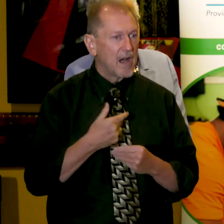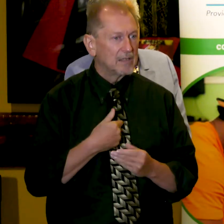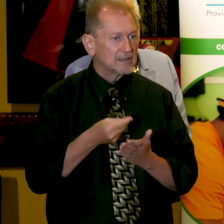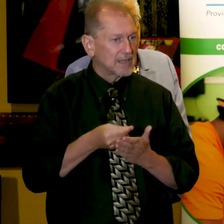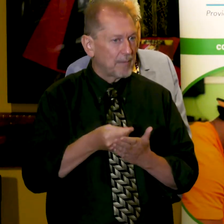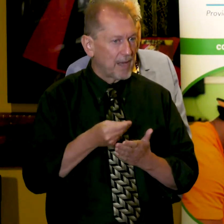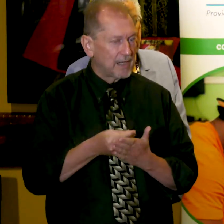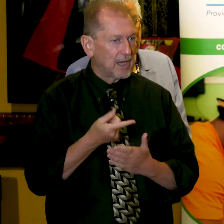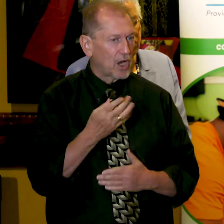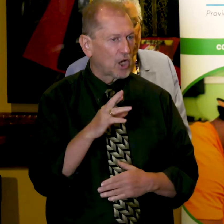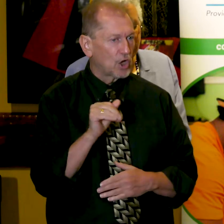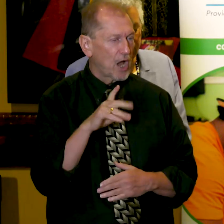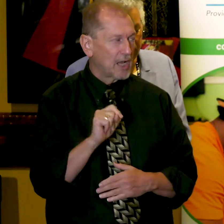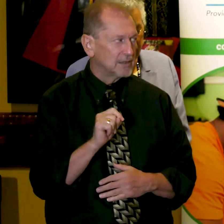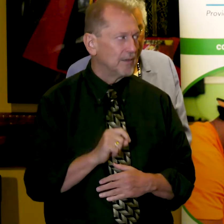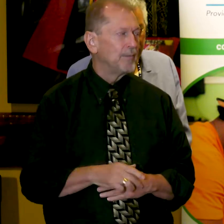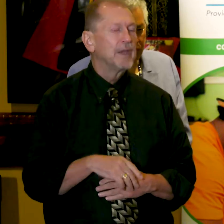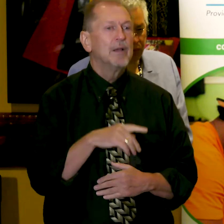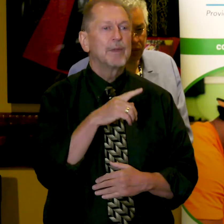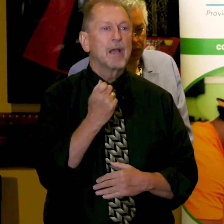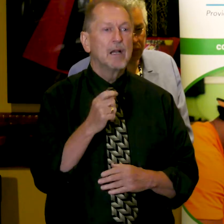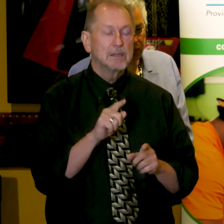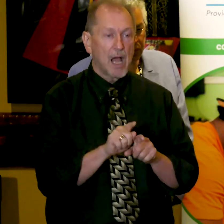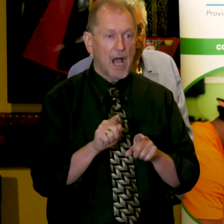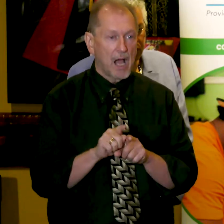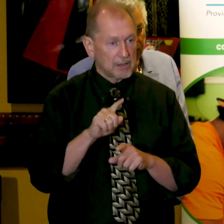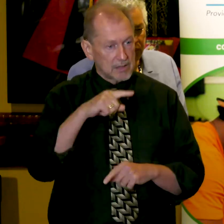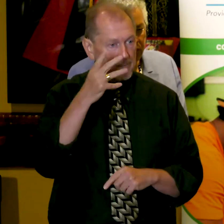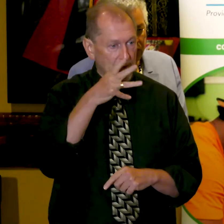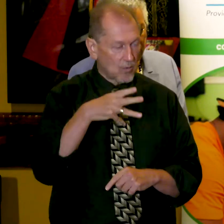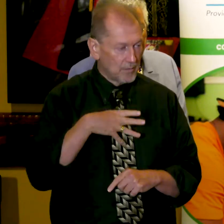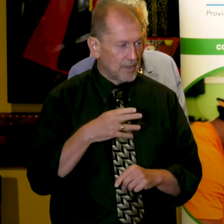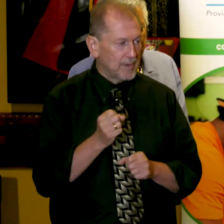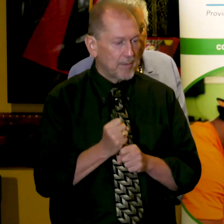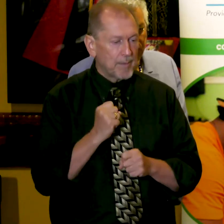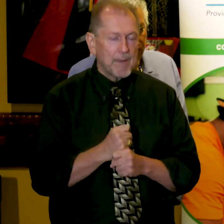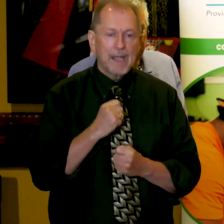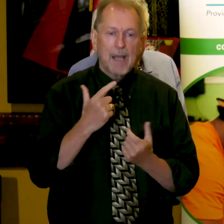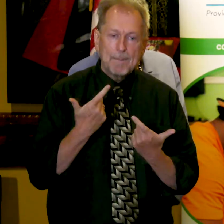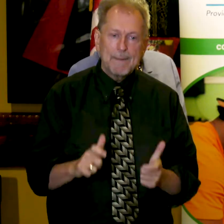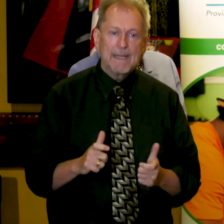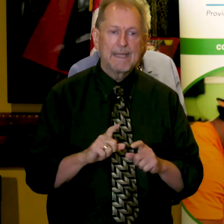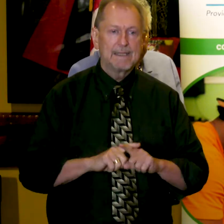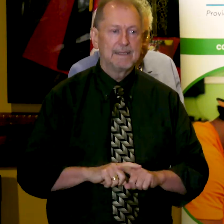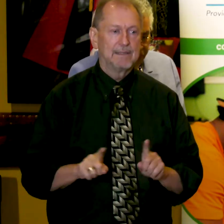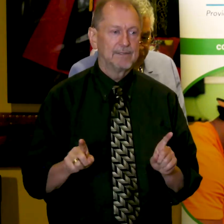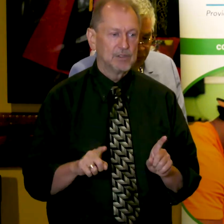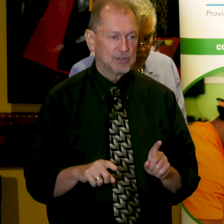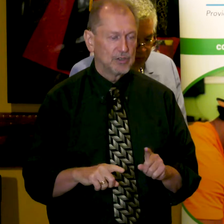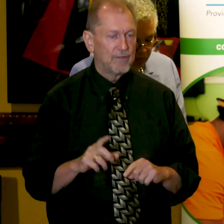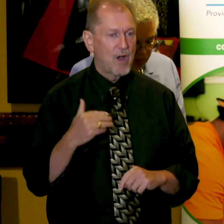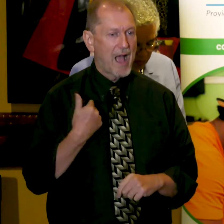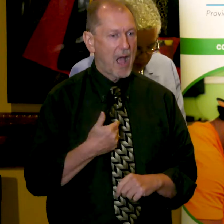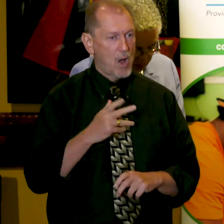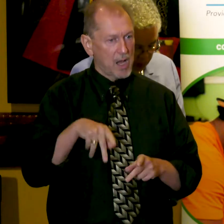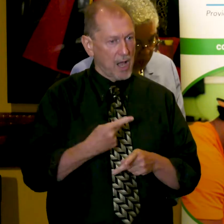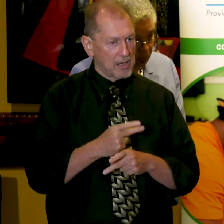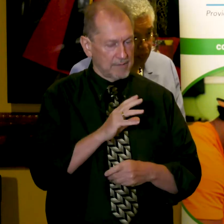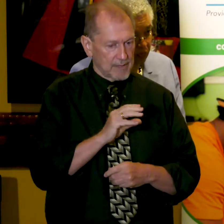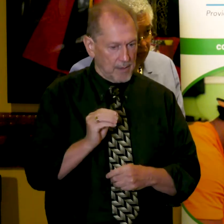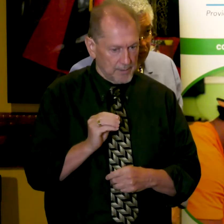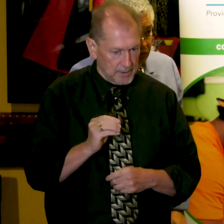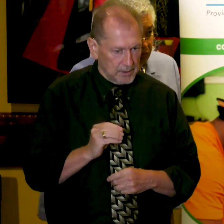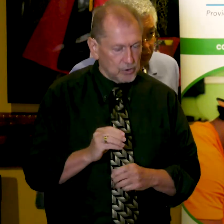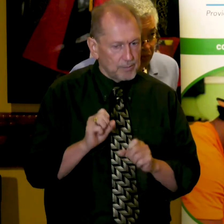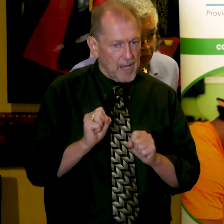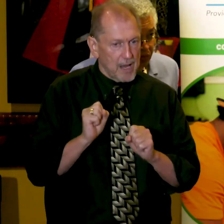being a person of color it makes an enormous difference for companies like us to